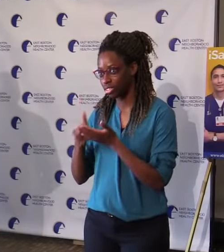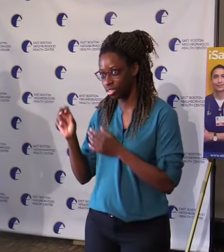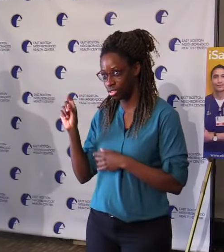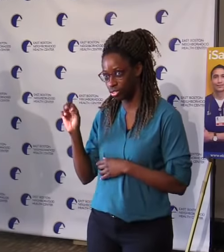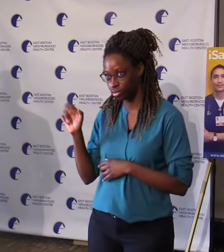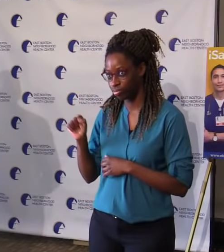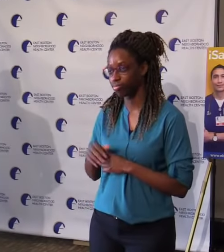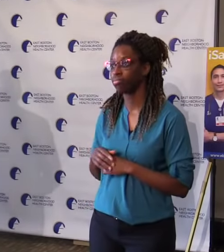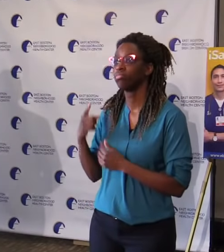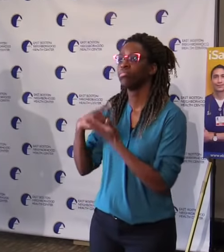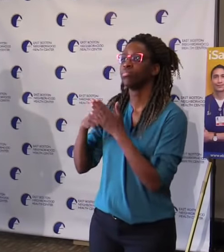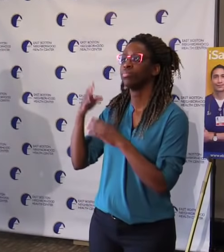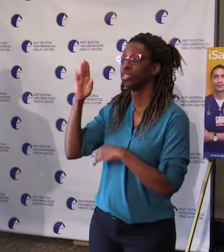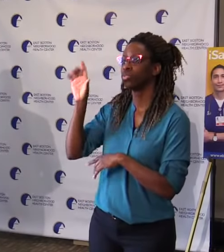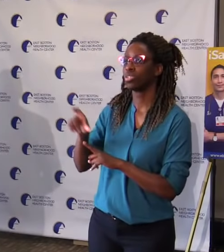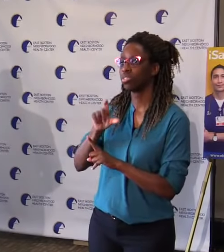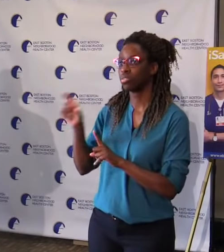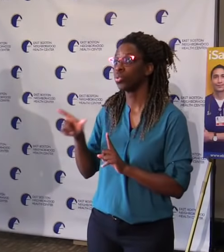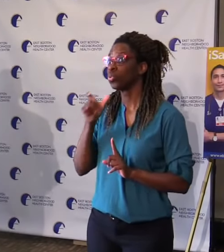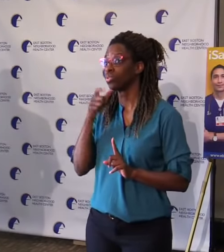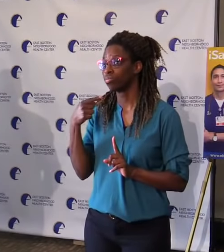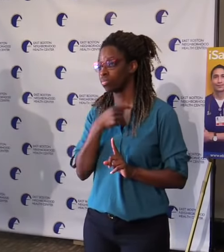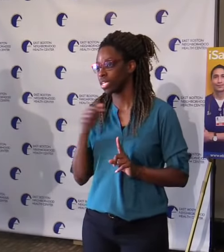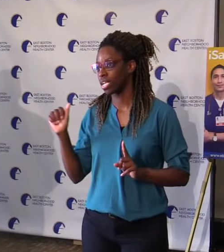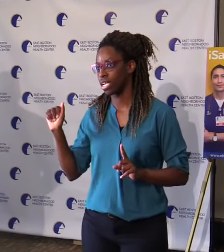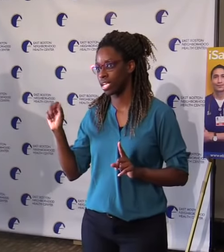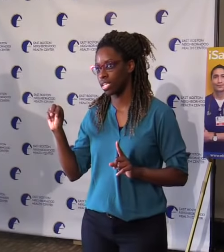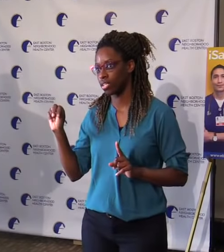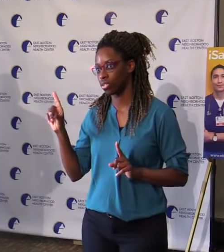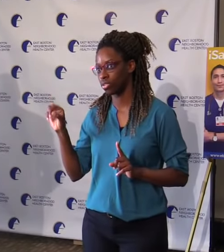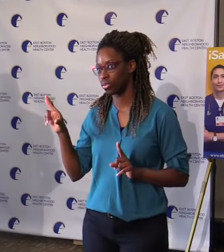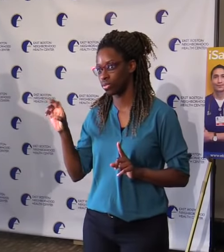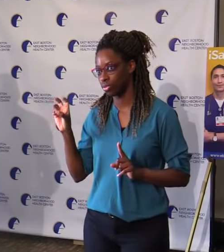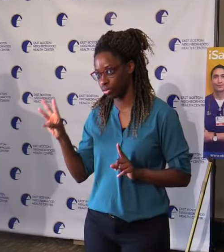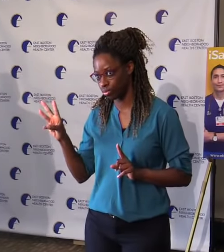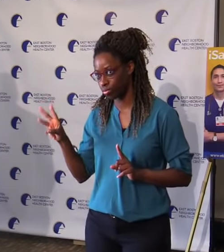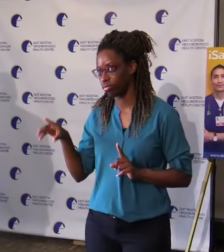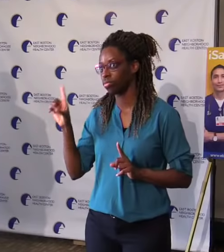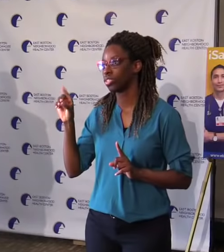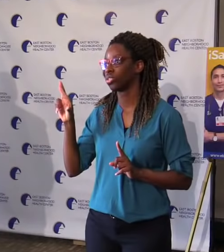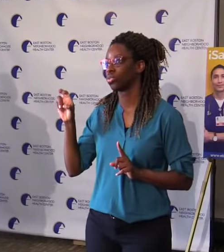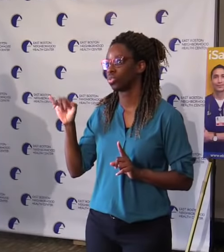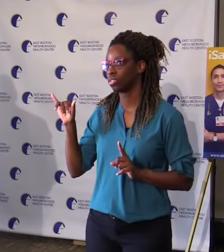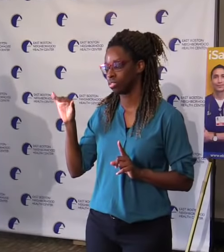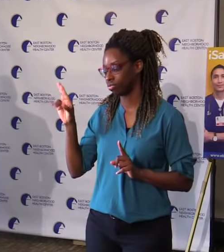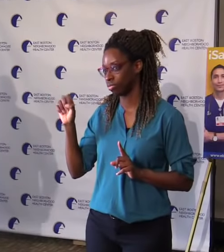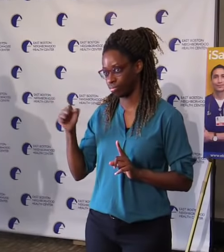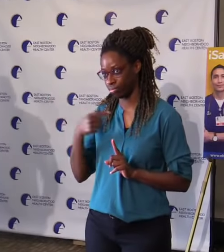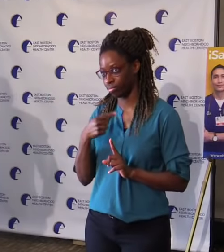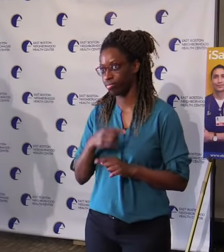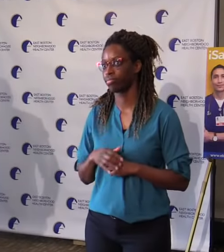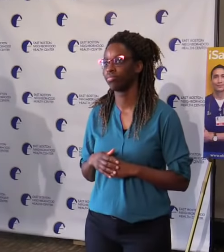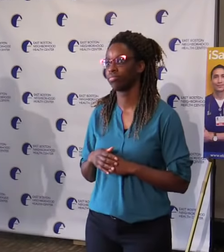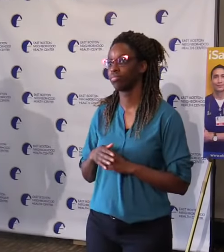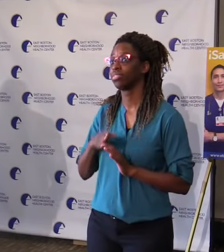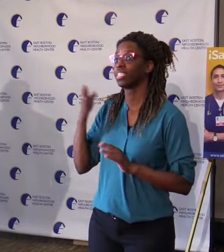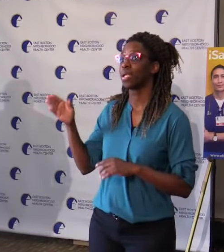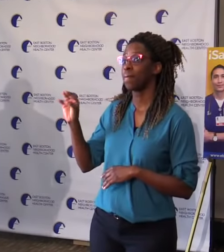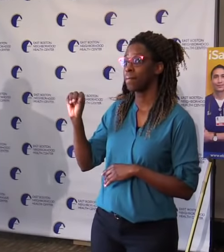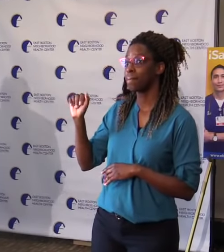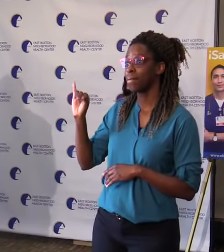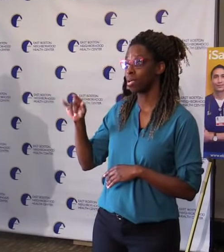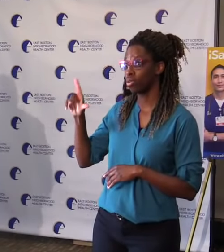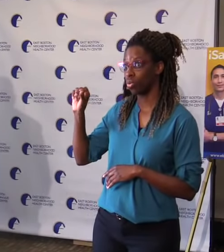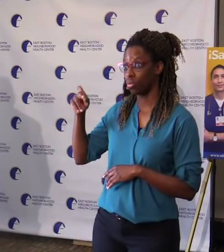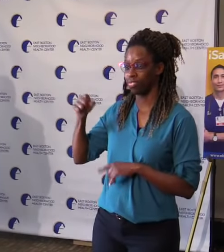Andrew Dreyfus, and Manny Lopes, President and CEO of the East Boston Neighborhood Health Center, we all